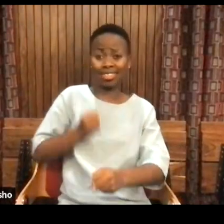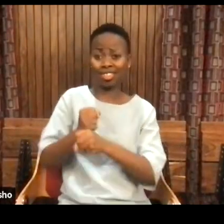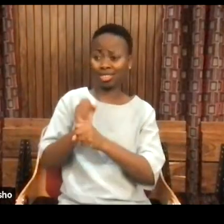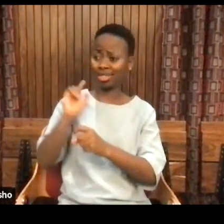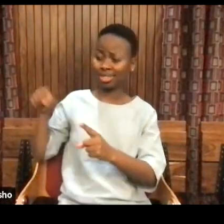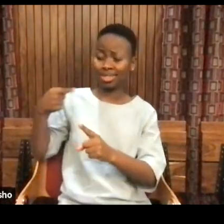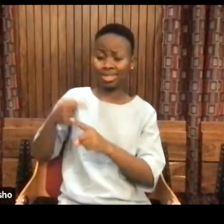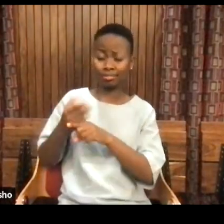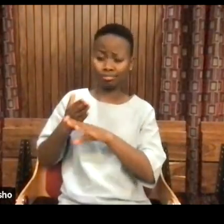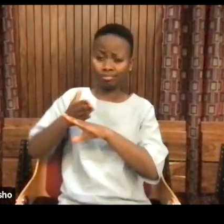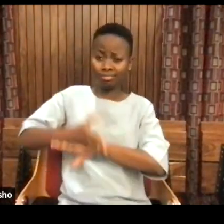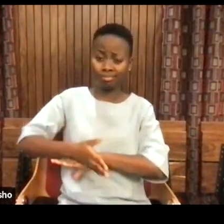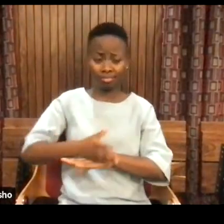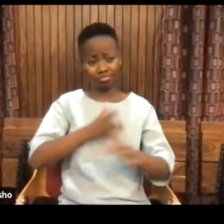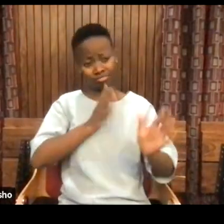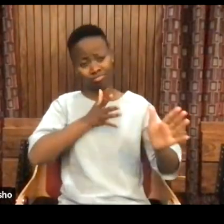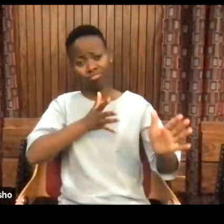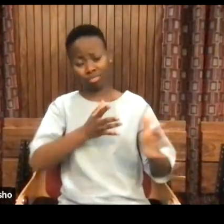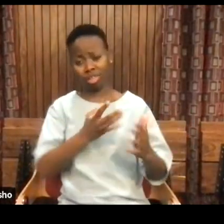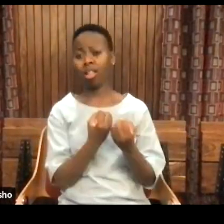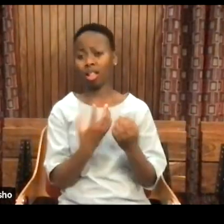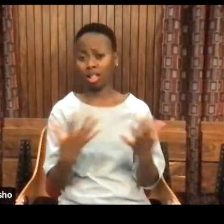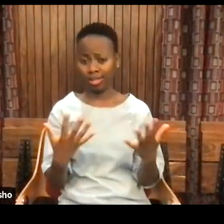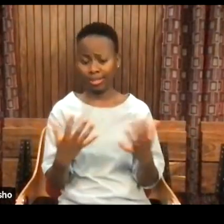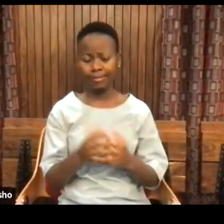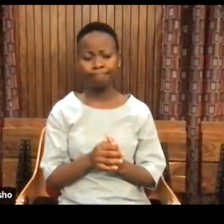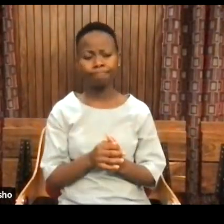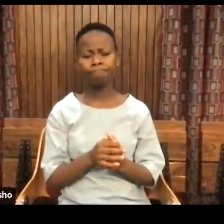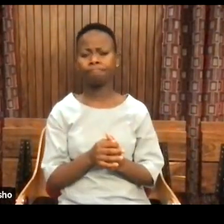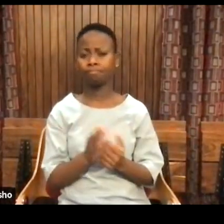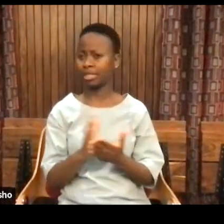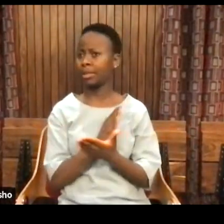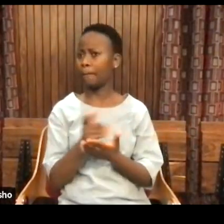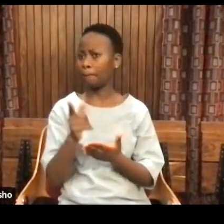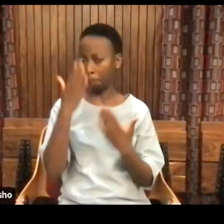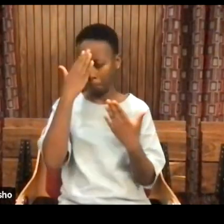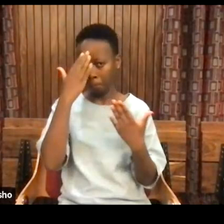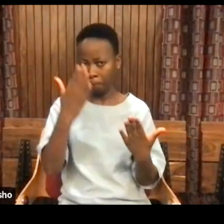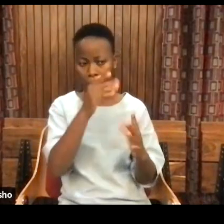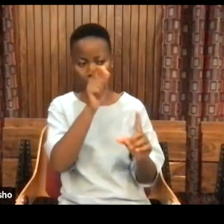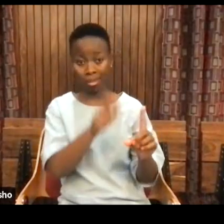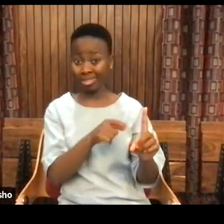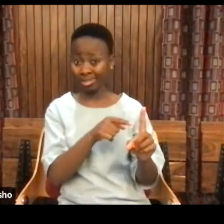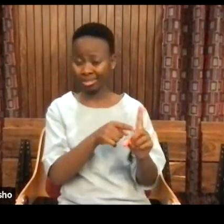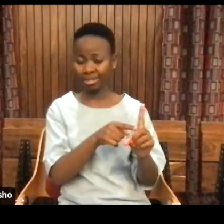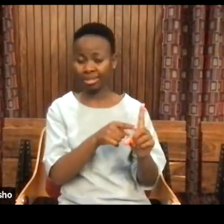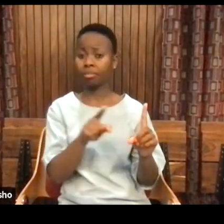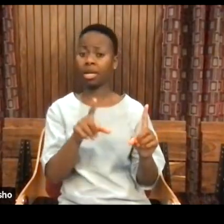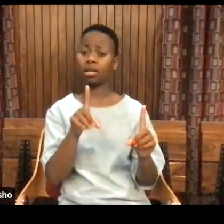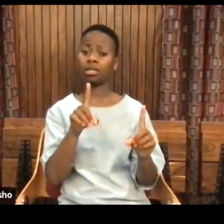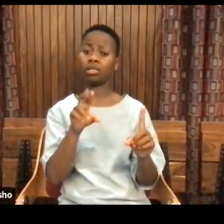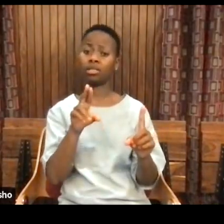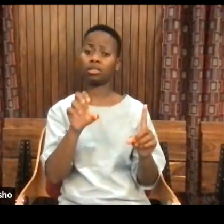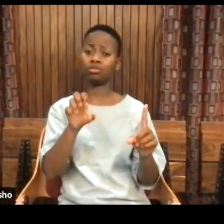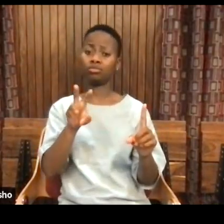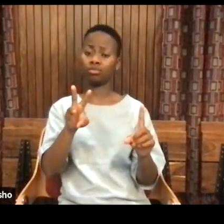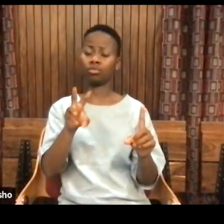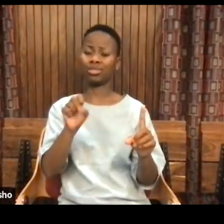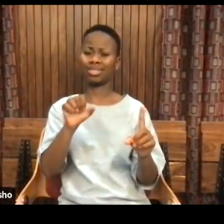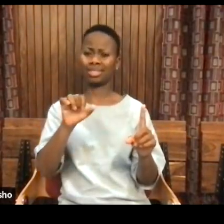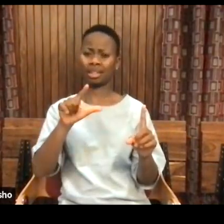And the thing that some of you may not know about Drusilla Cornell, is that Drusilla Cornell,